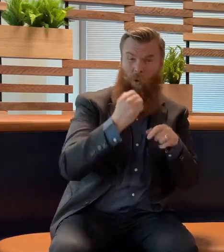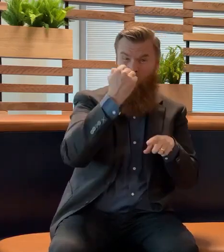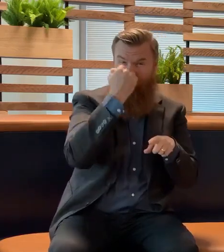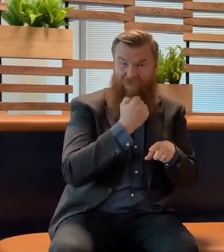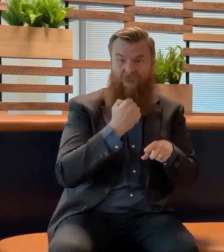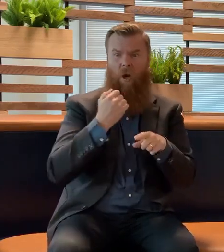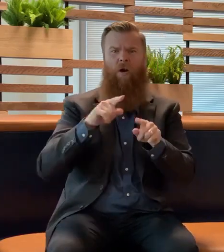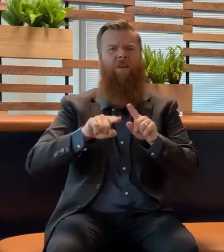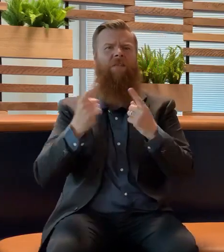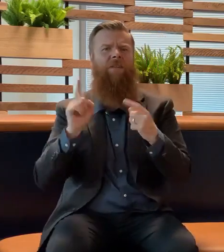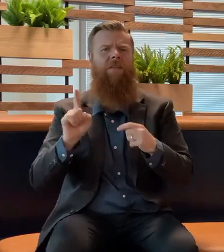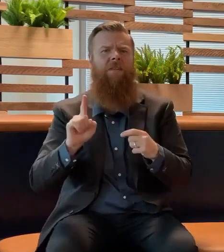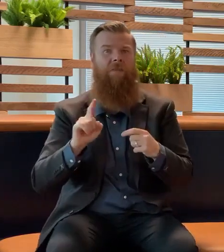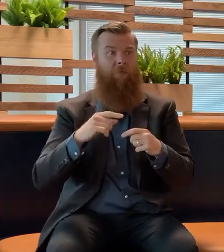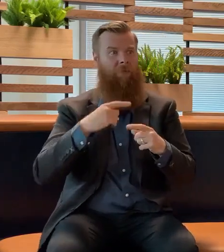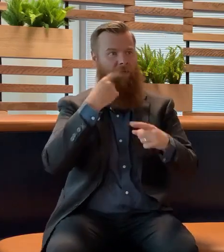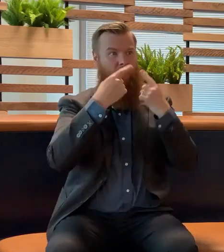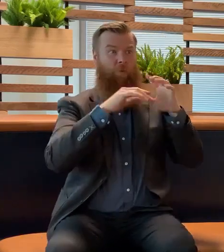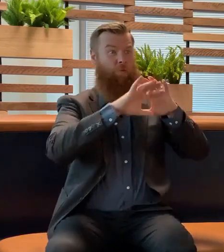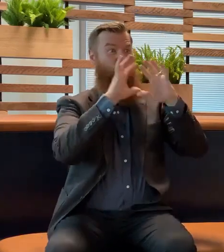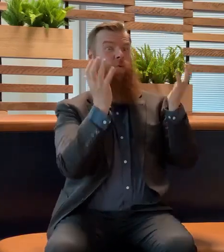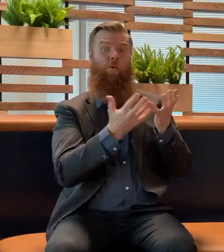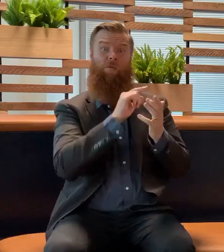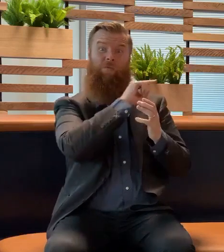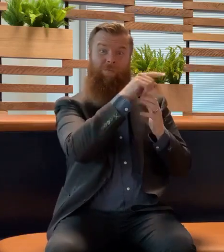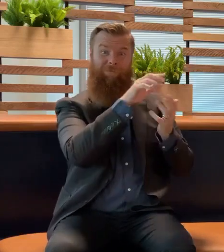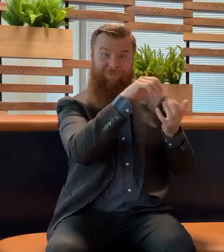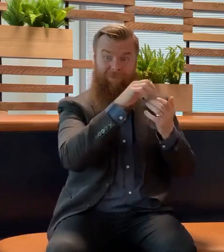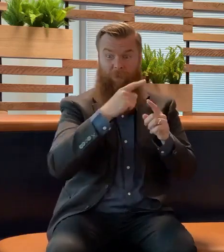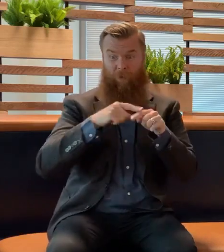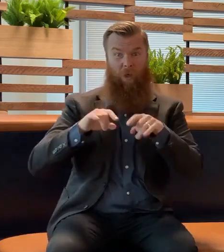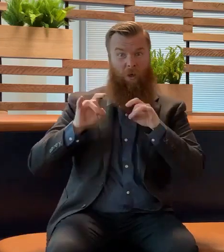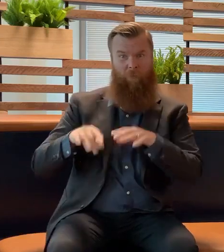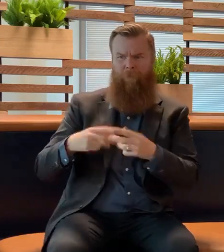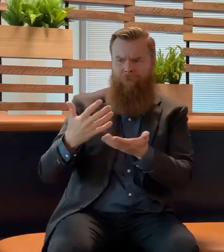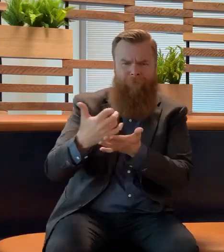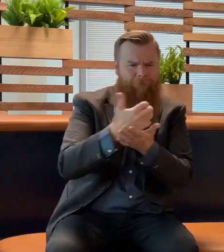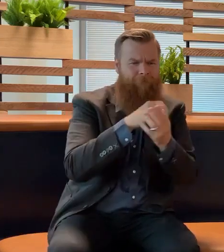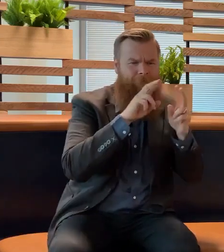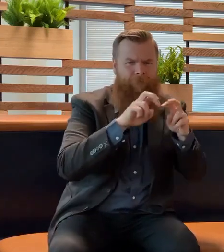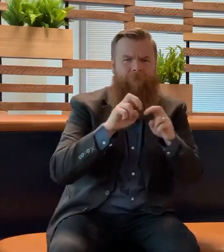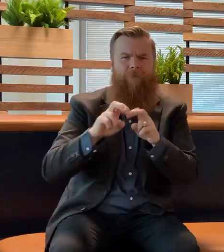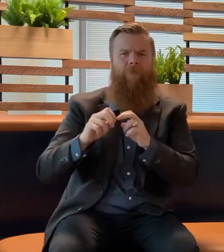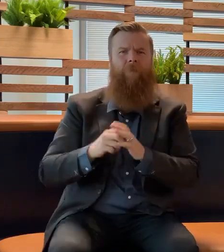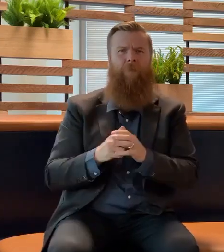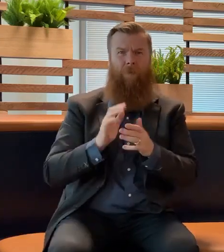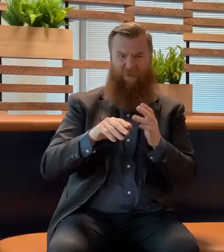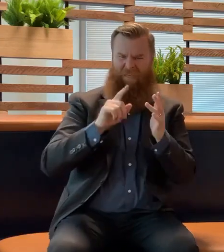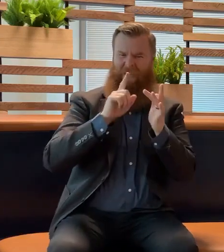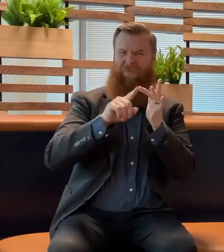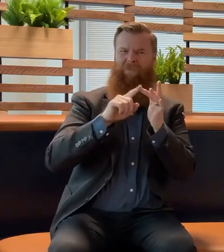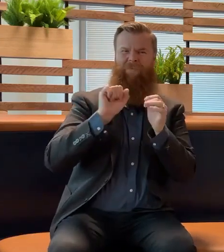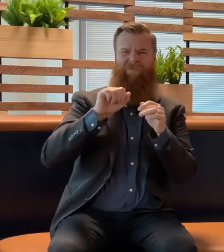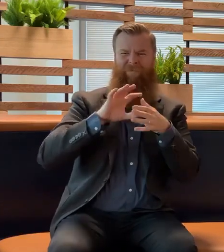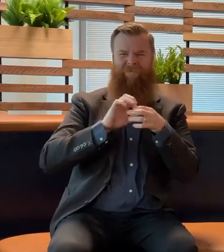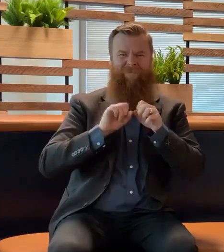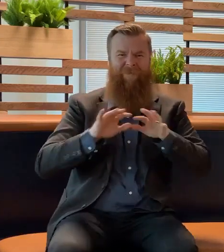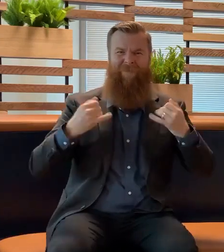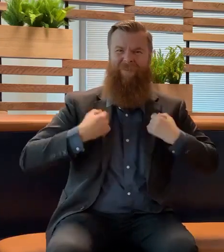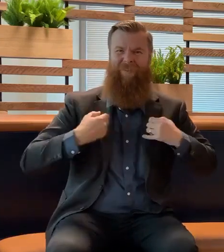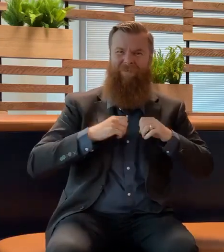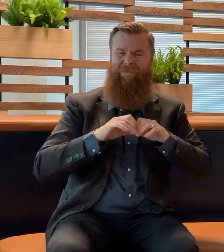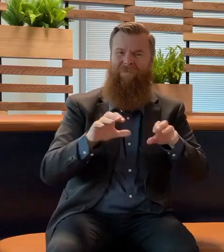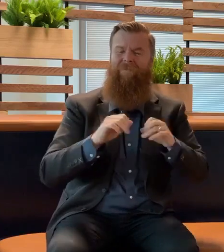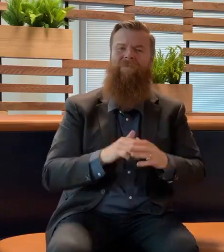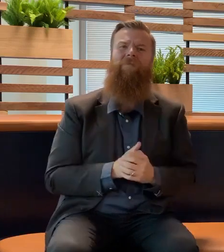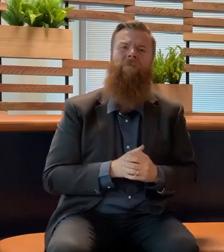around the world and here in Australia about the infection of this new variant in real